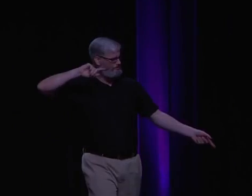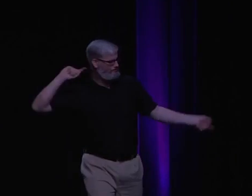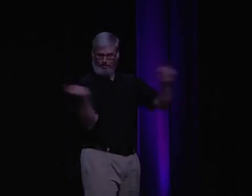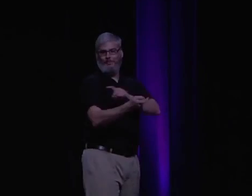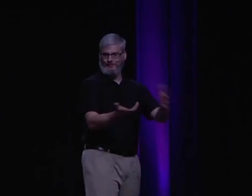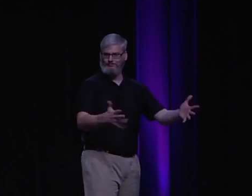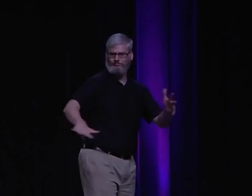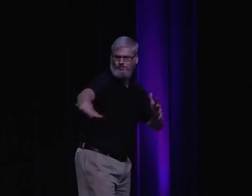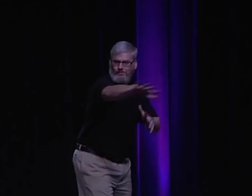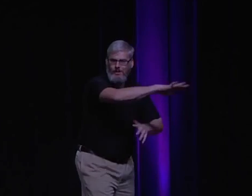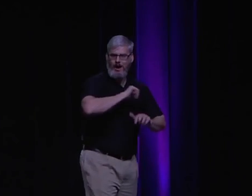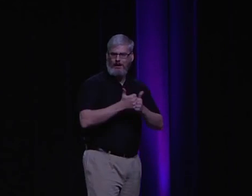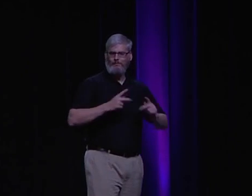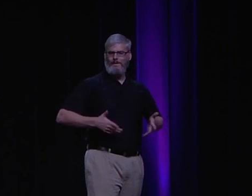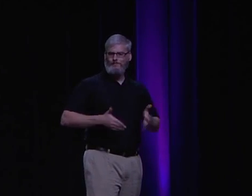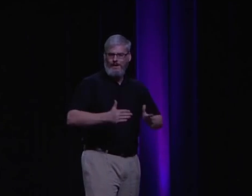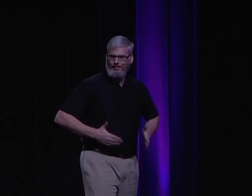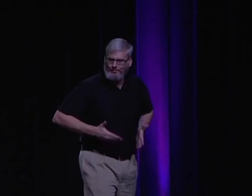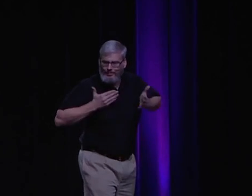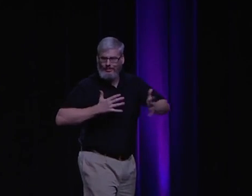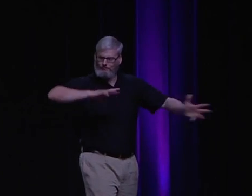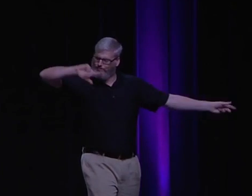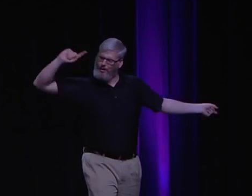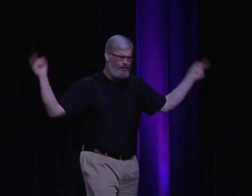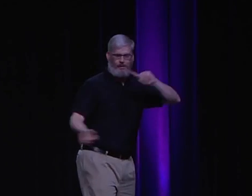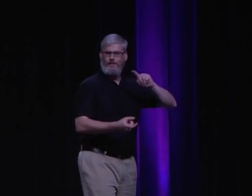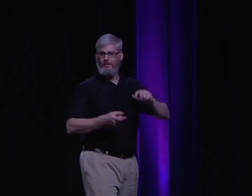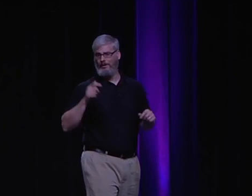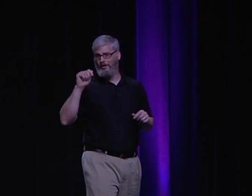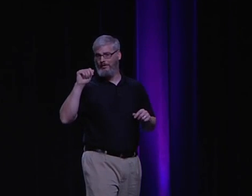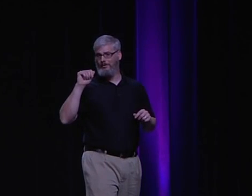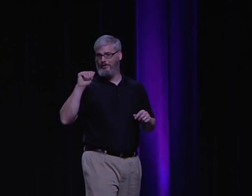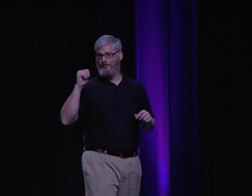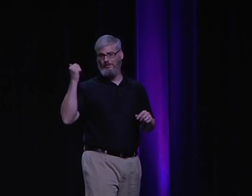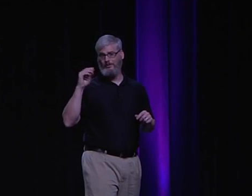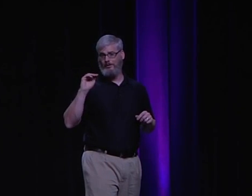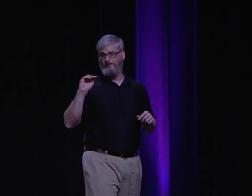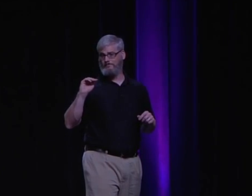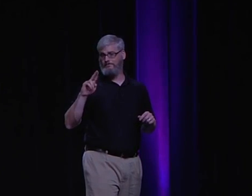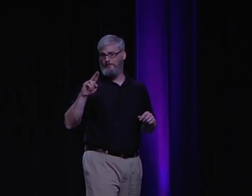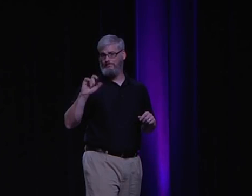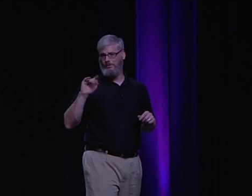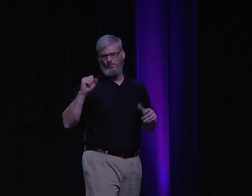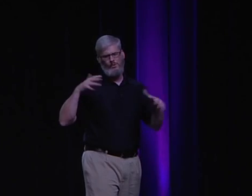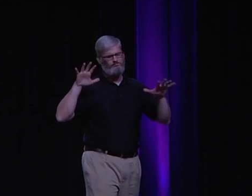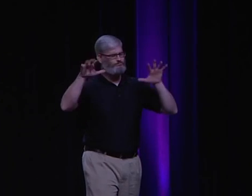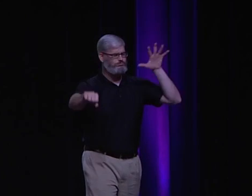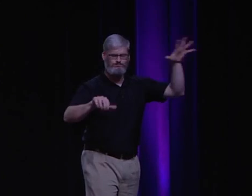This transformed the Arabian Peninsula. It changed how people lived their lives. It changed what they believe.